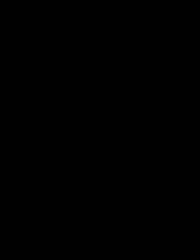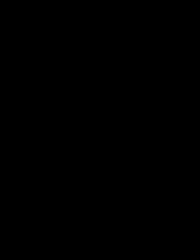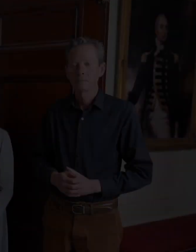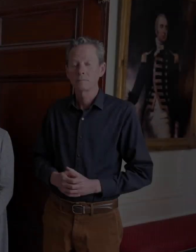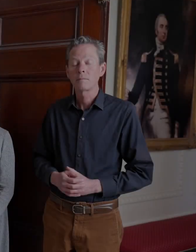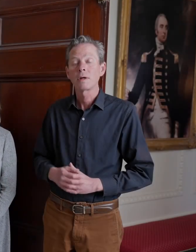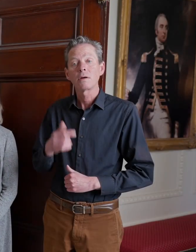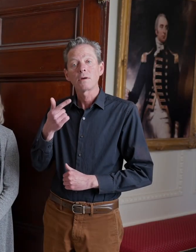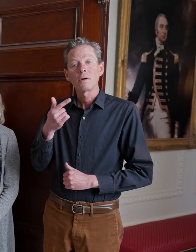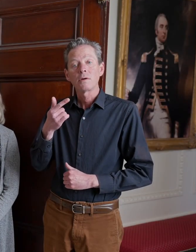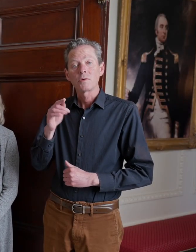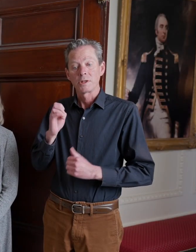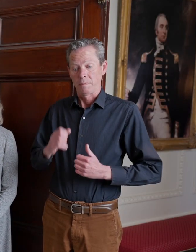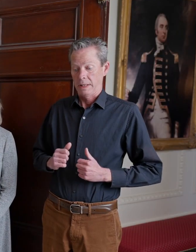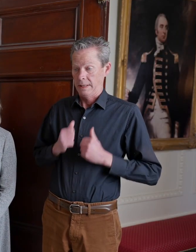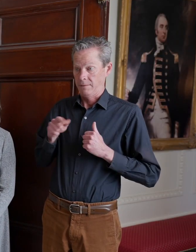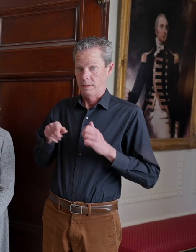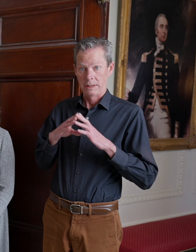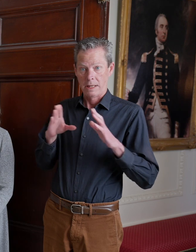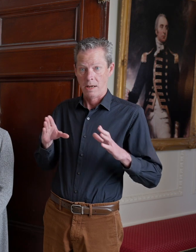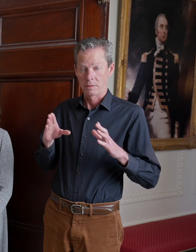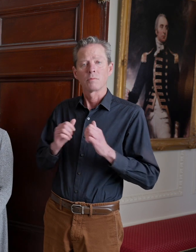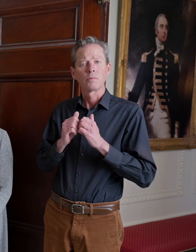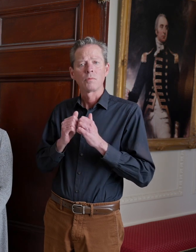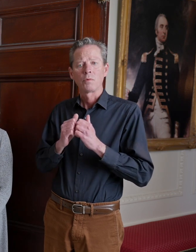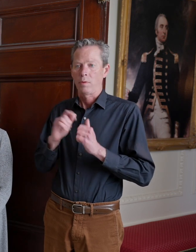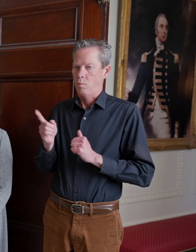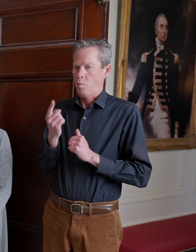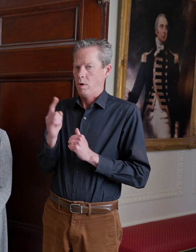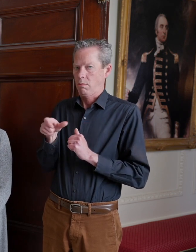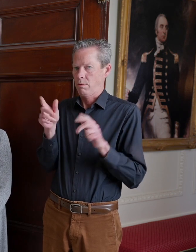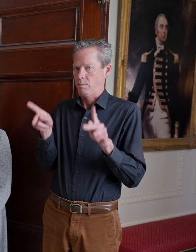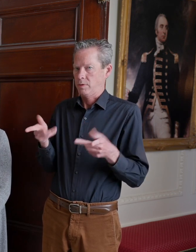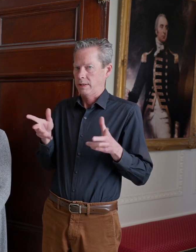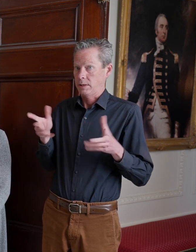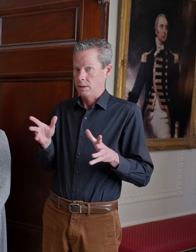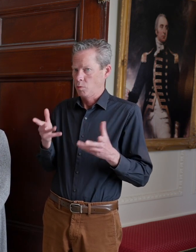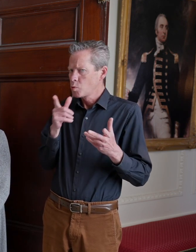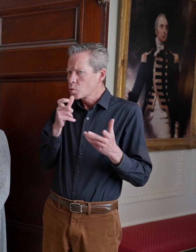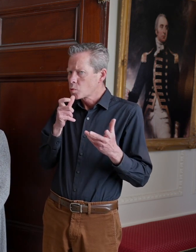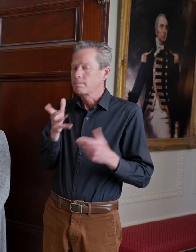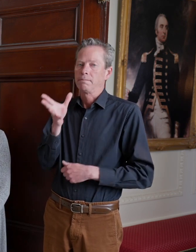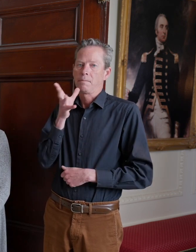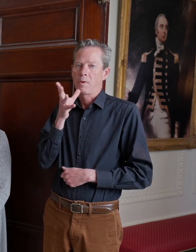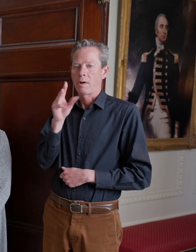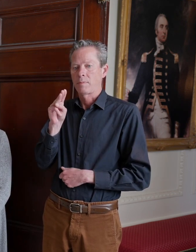George Eastman lived in this house with only one other person. And that was his mom, Mariah Kilbourne